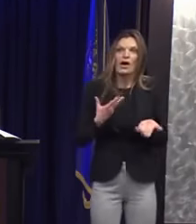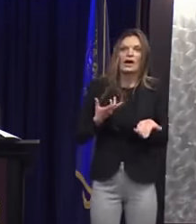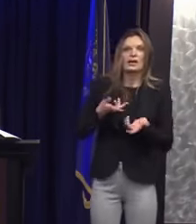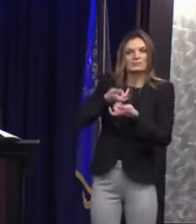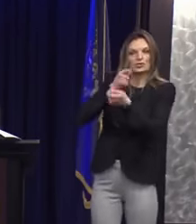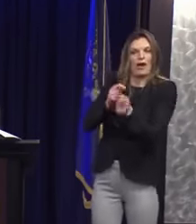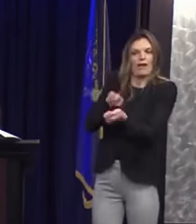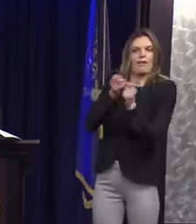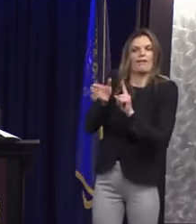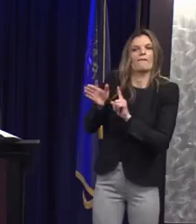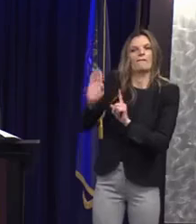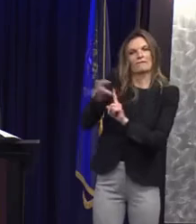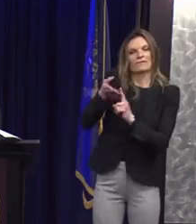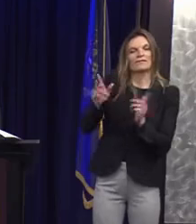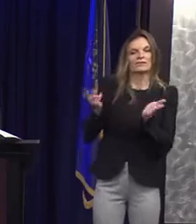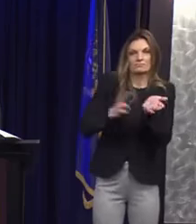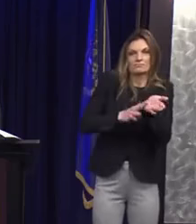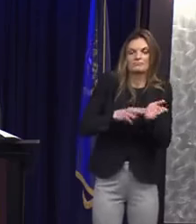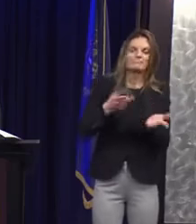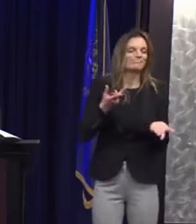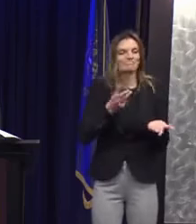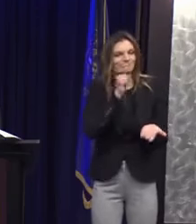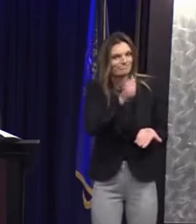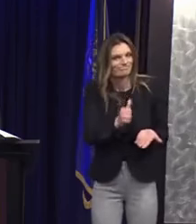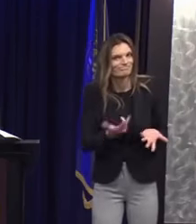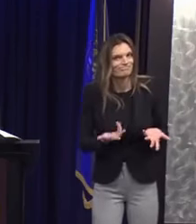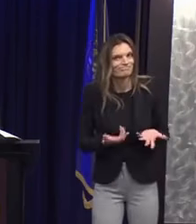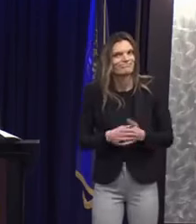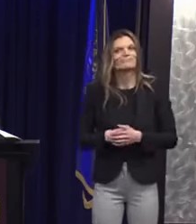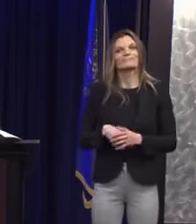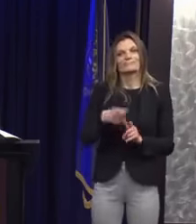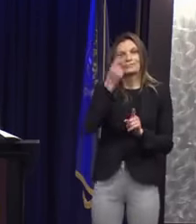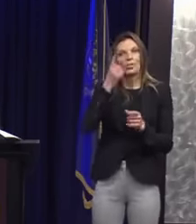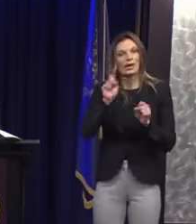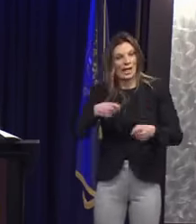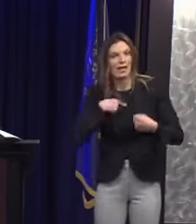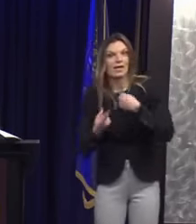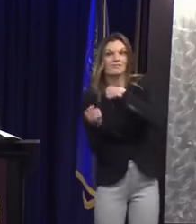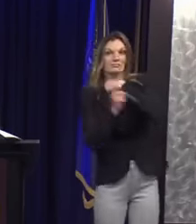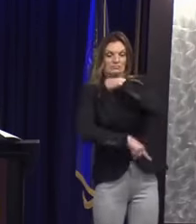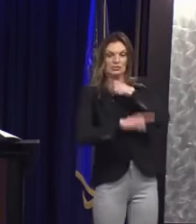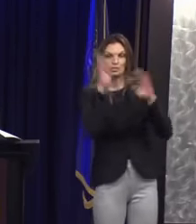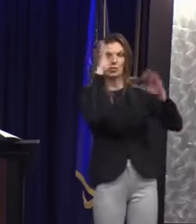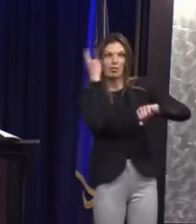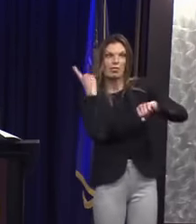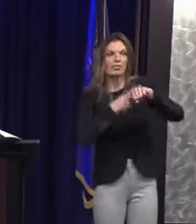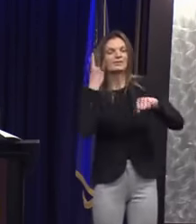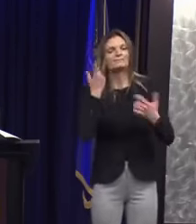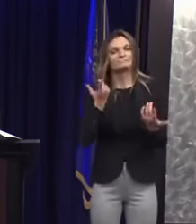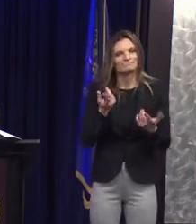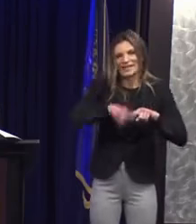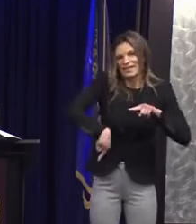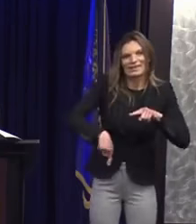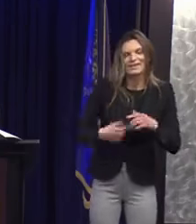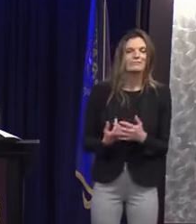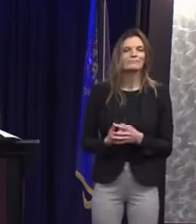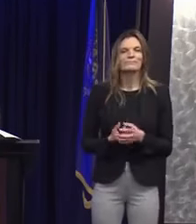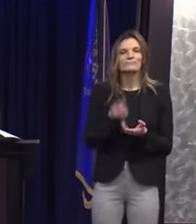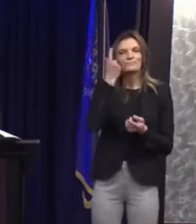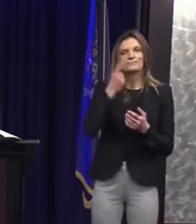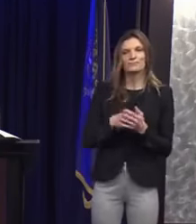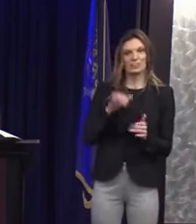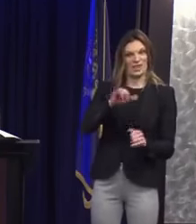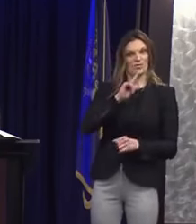there's no provision in law that imposes a criminal sanction for making misrepresentations or even outright